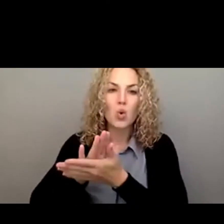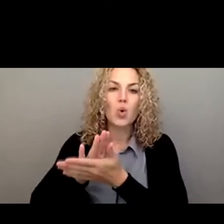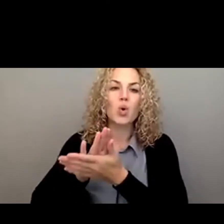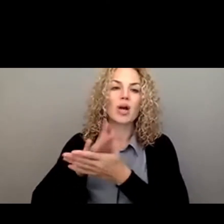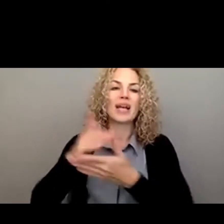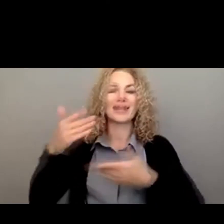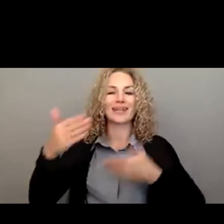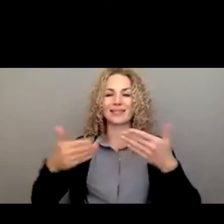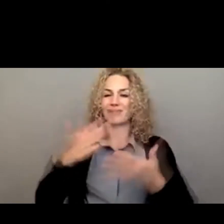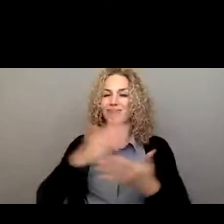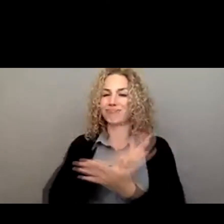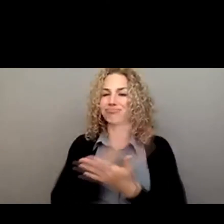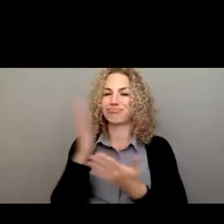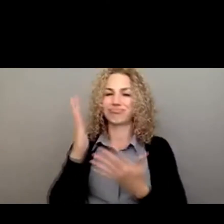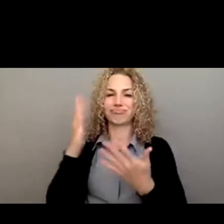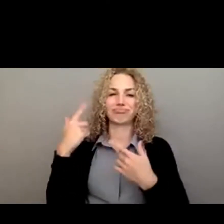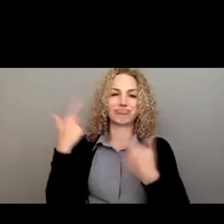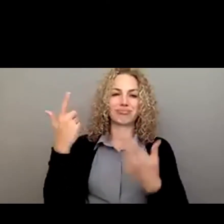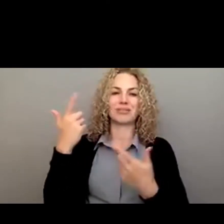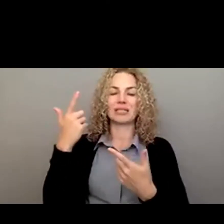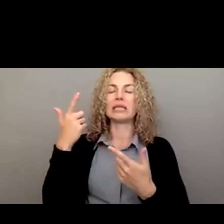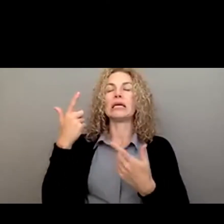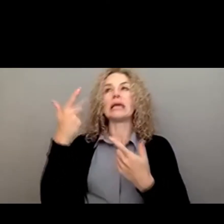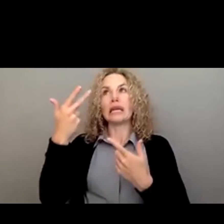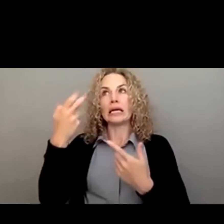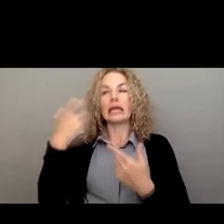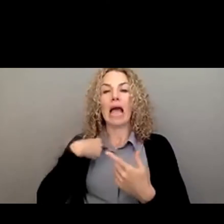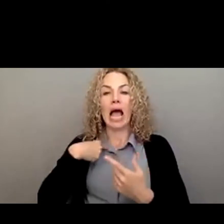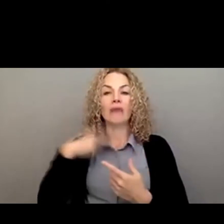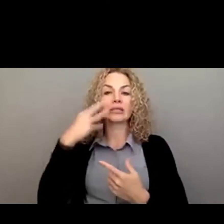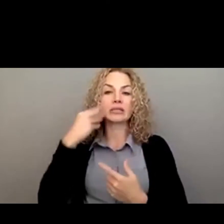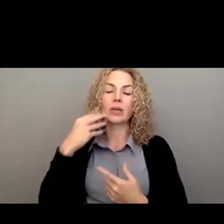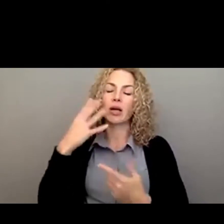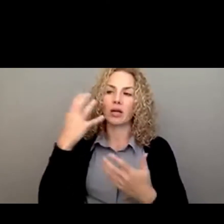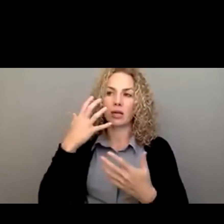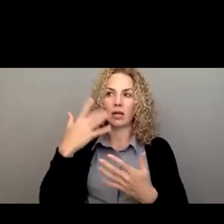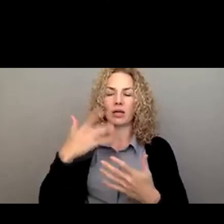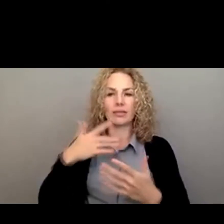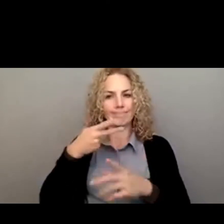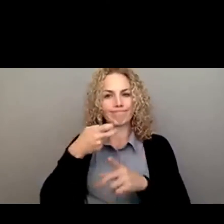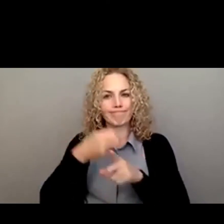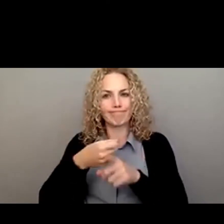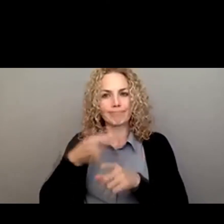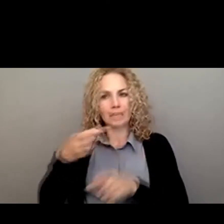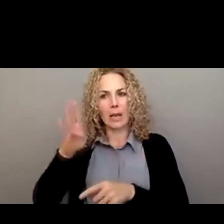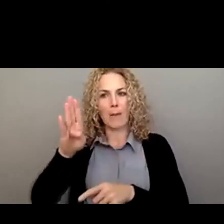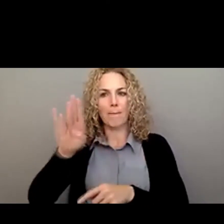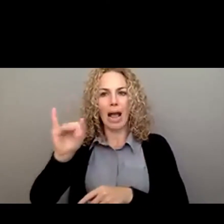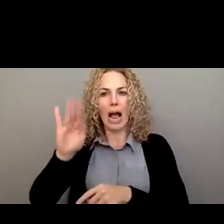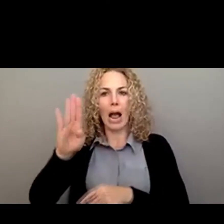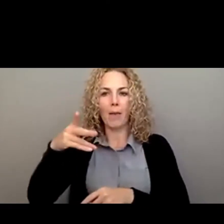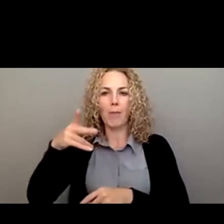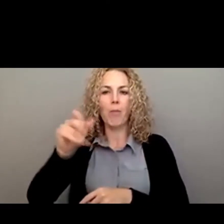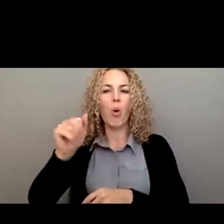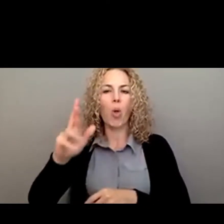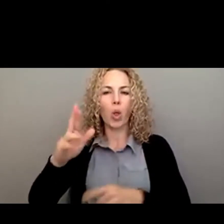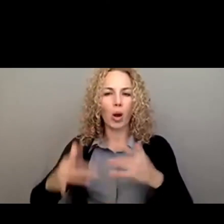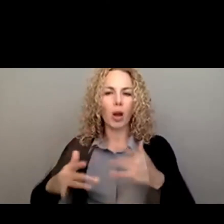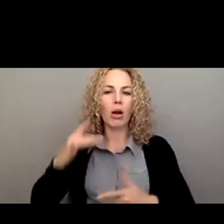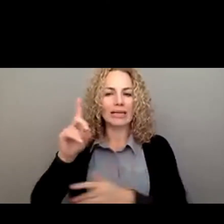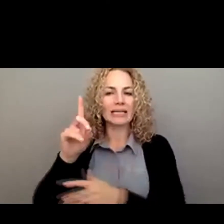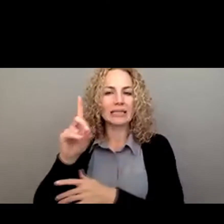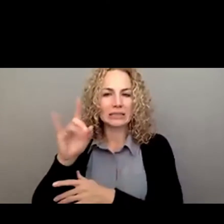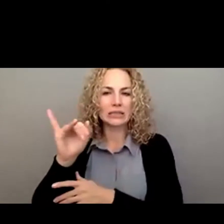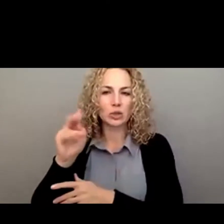experience with bipolar disorder. He has received a number of honors and awards, including